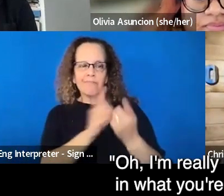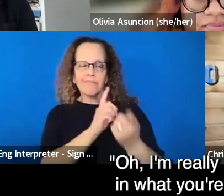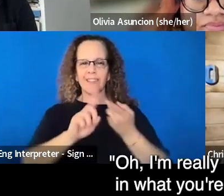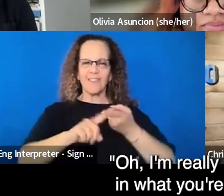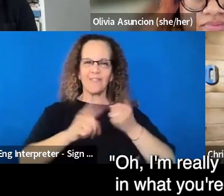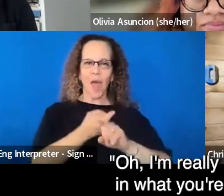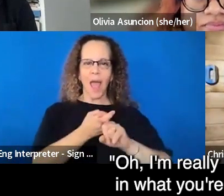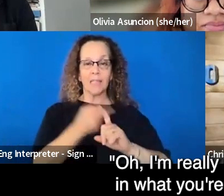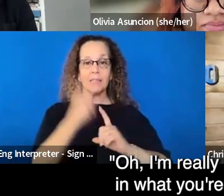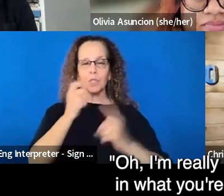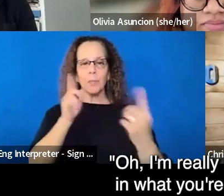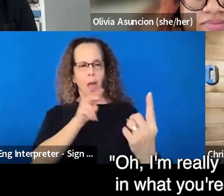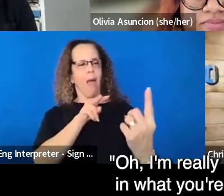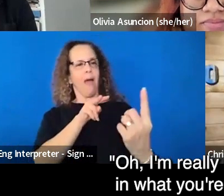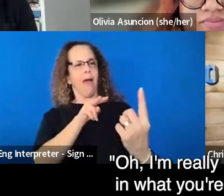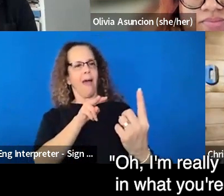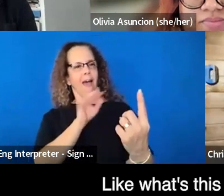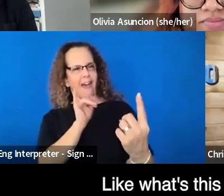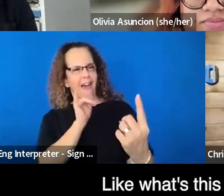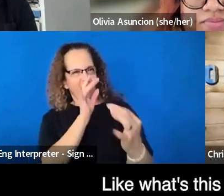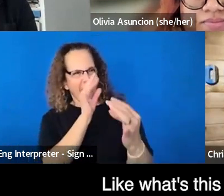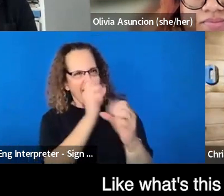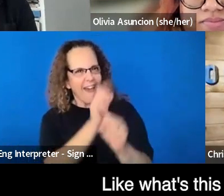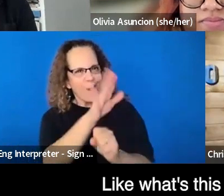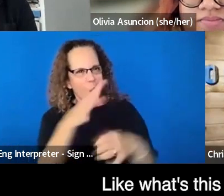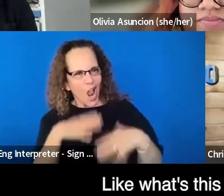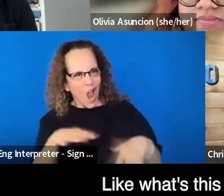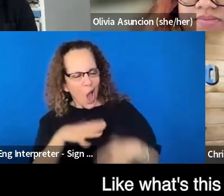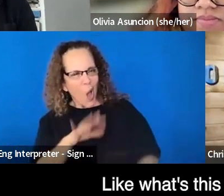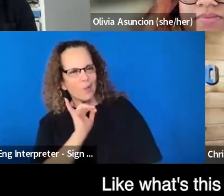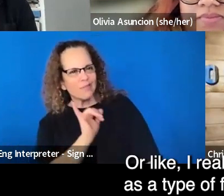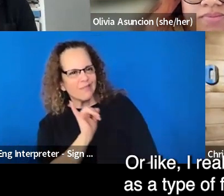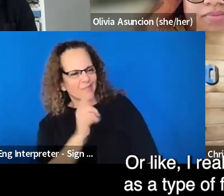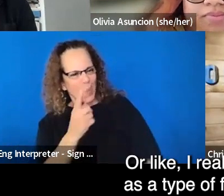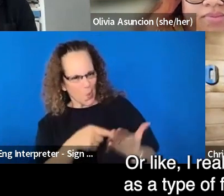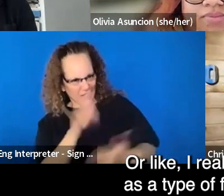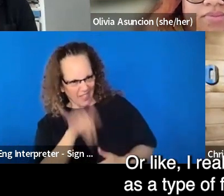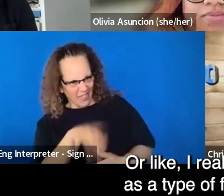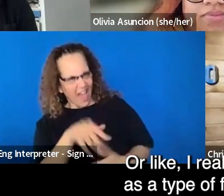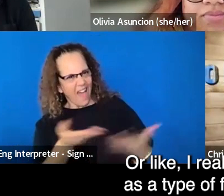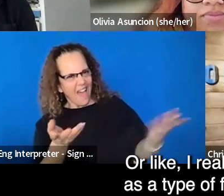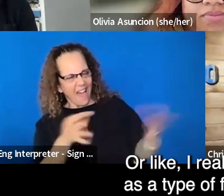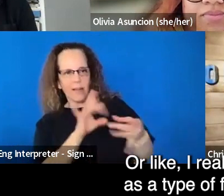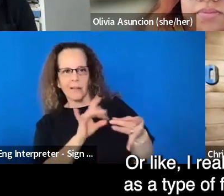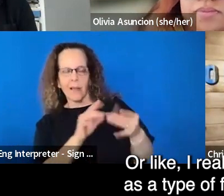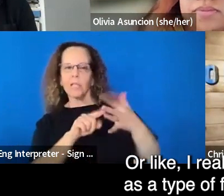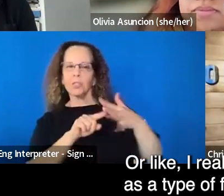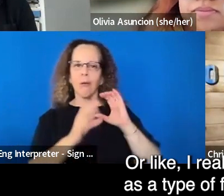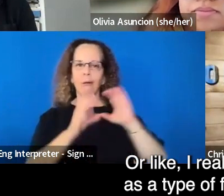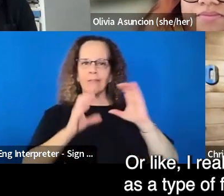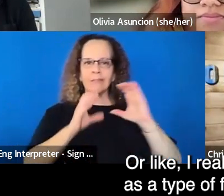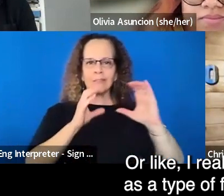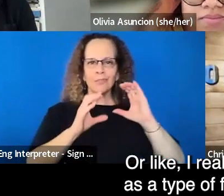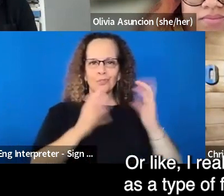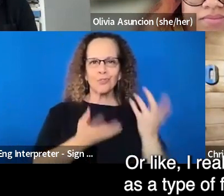like, oh, I'm really interested in what you're wearing. Like, what's this all about? Or like, I really see it